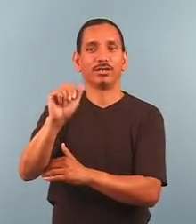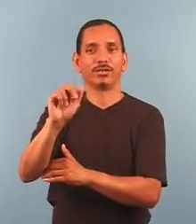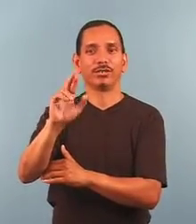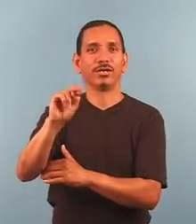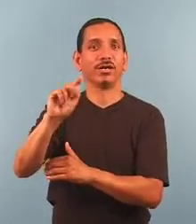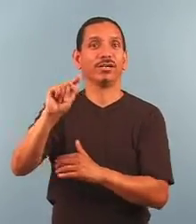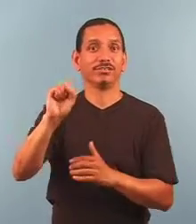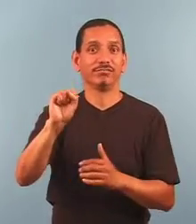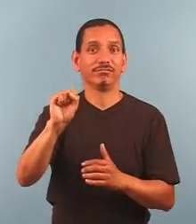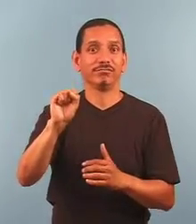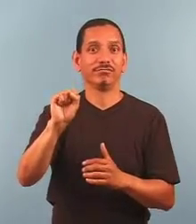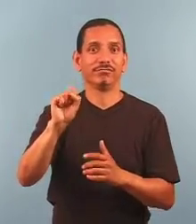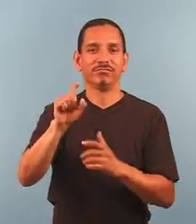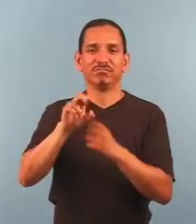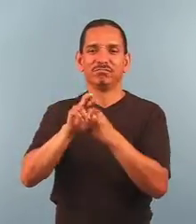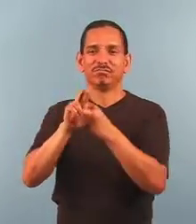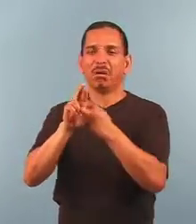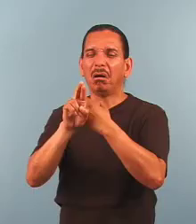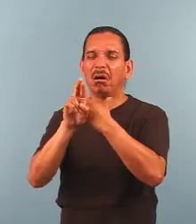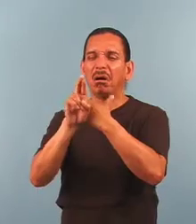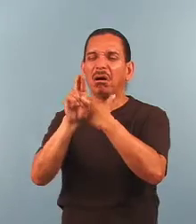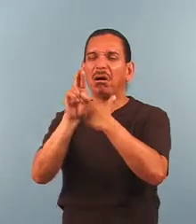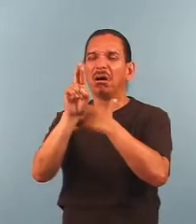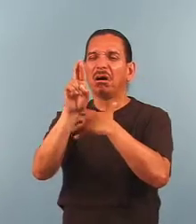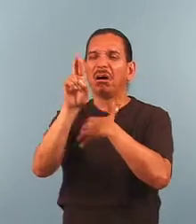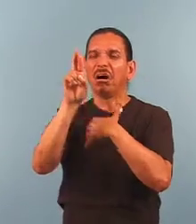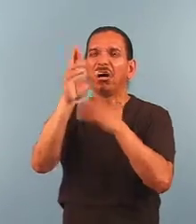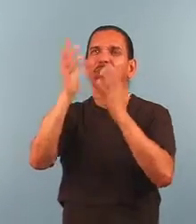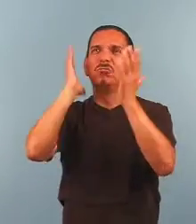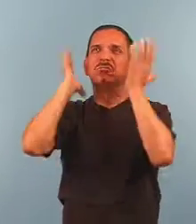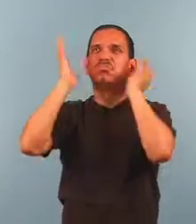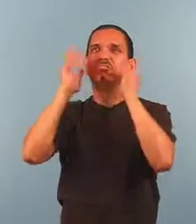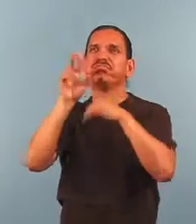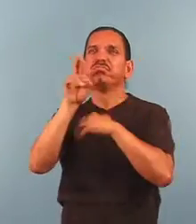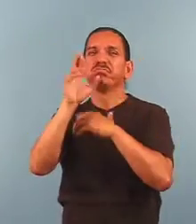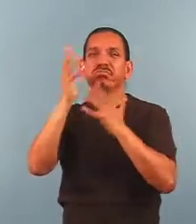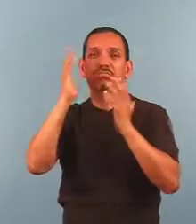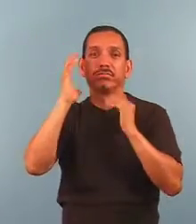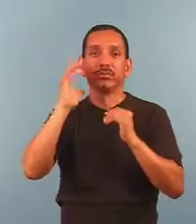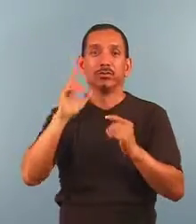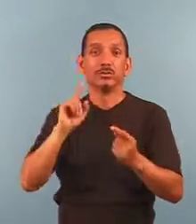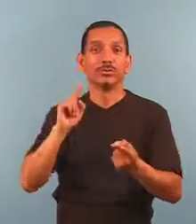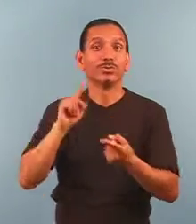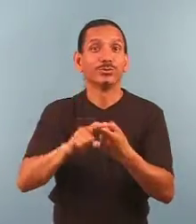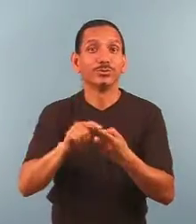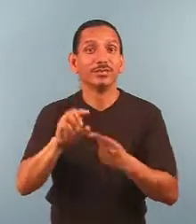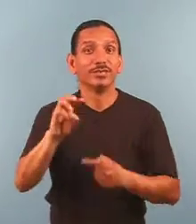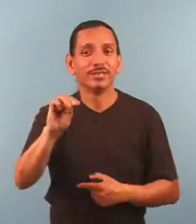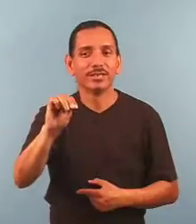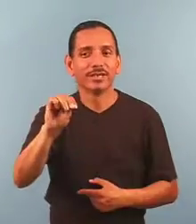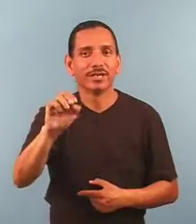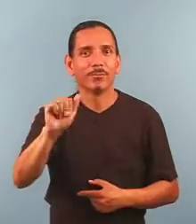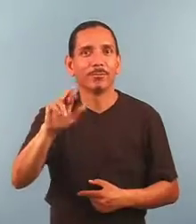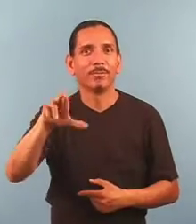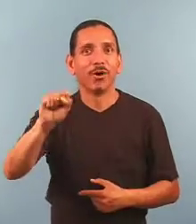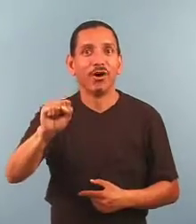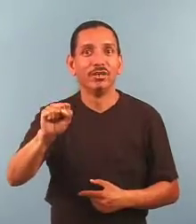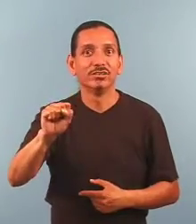to Mars.